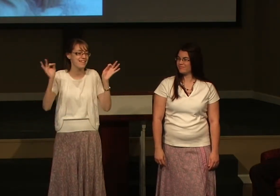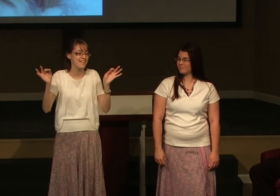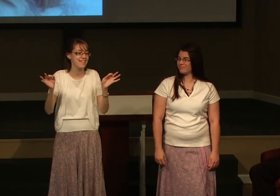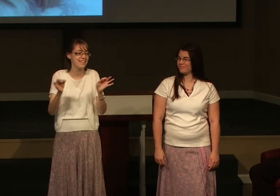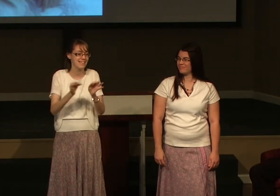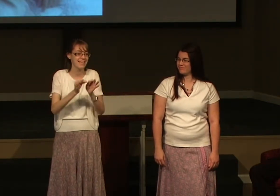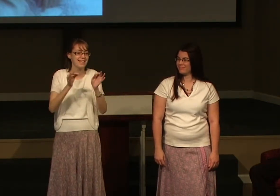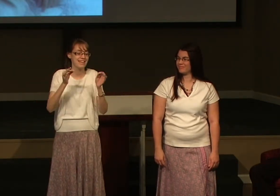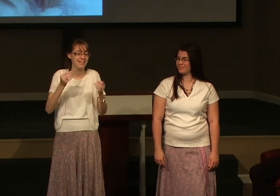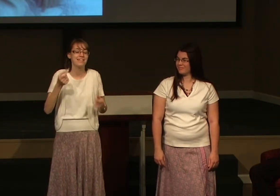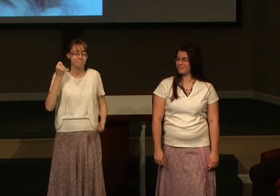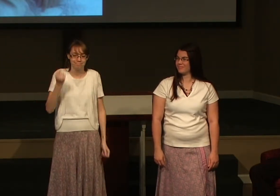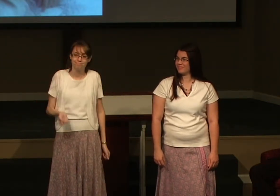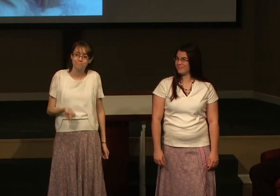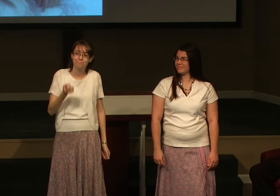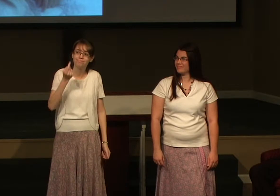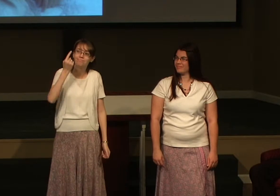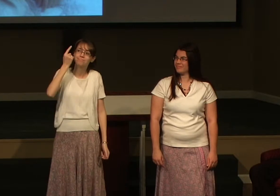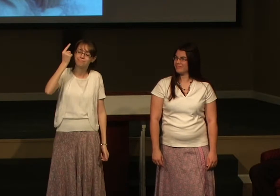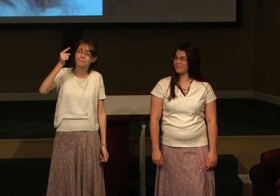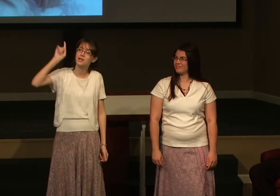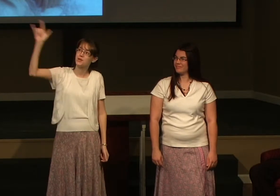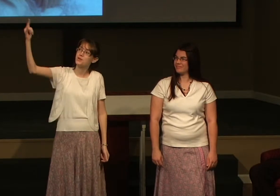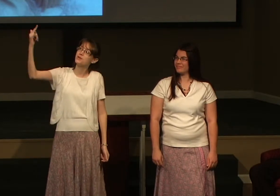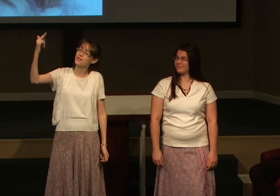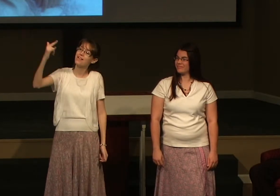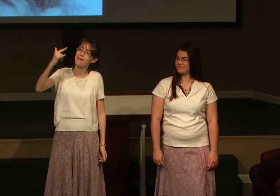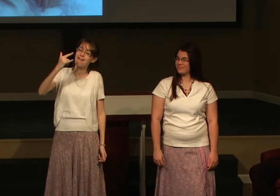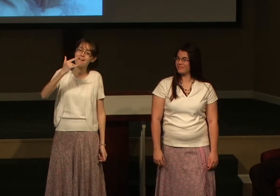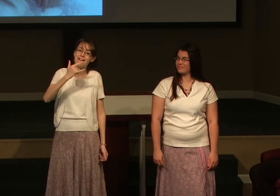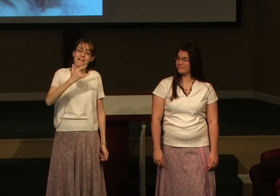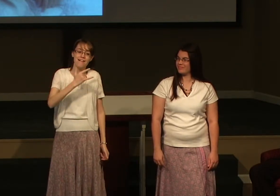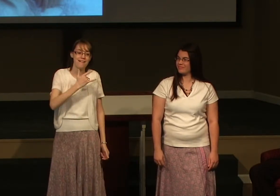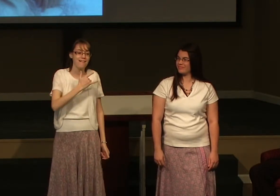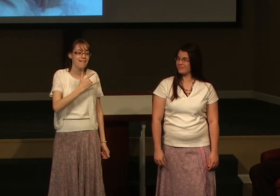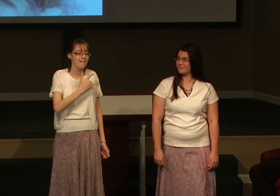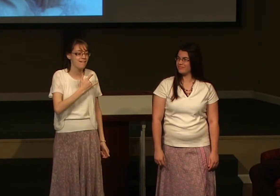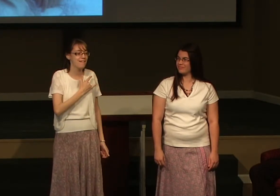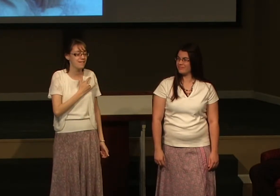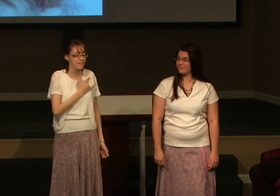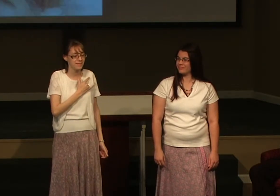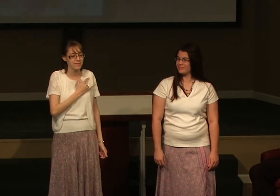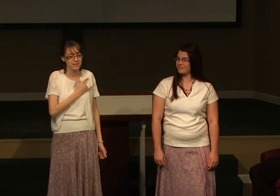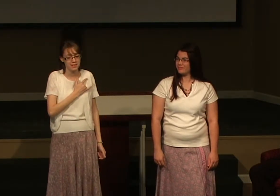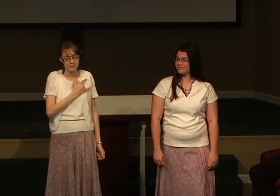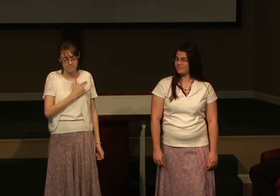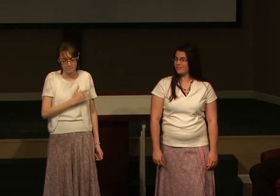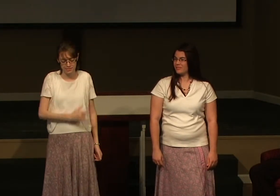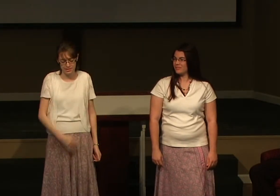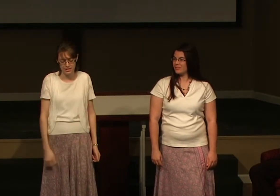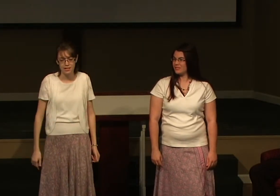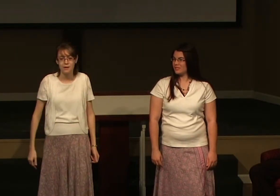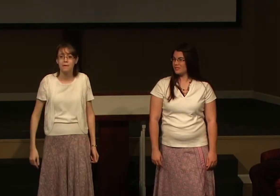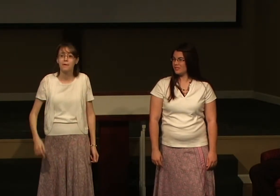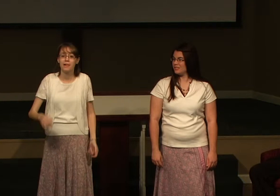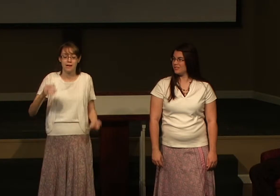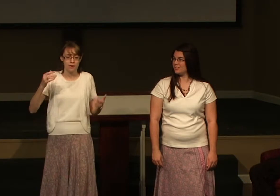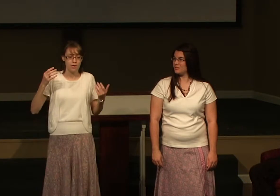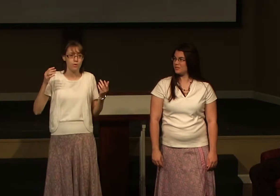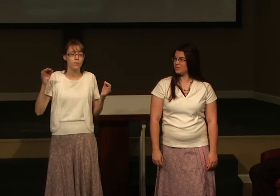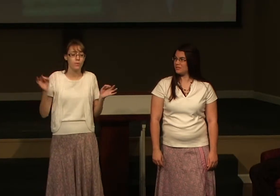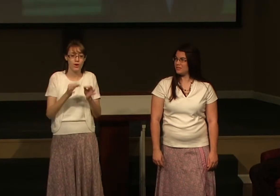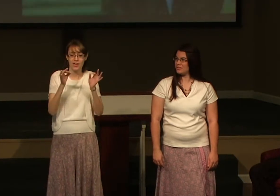and at last we see how much we're loved. Cause you